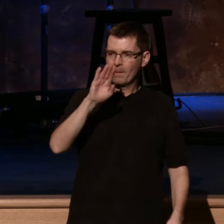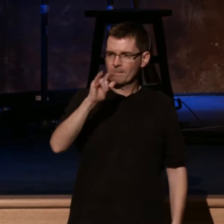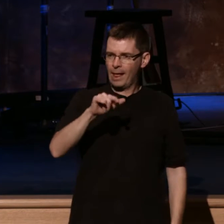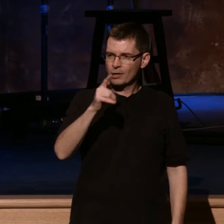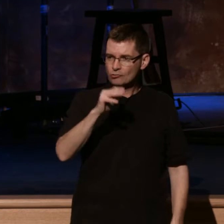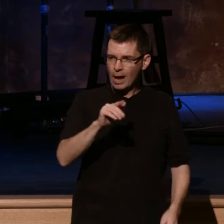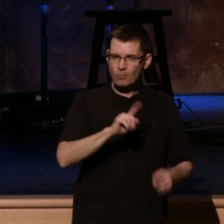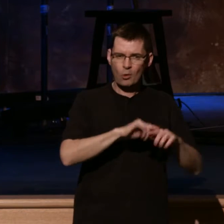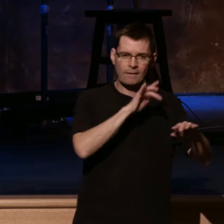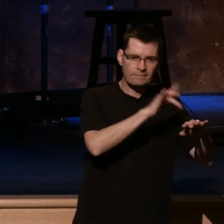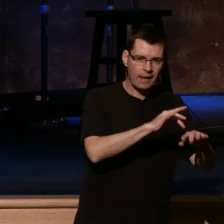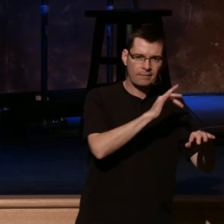affects the nations of the world. Amen?